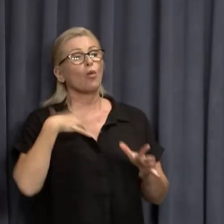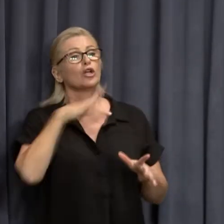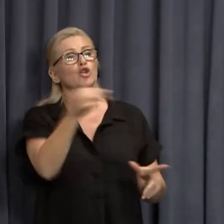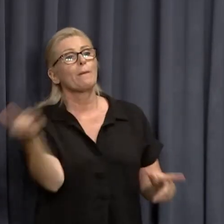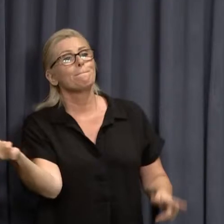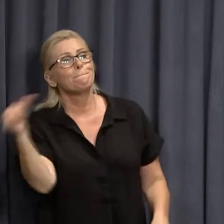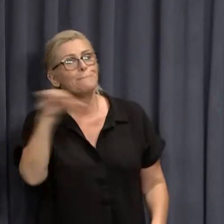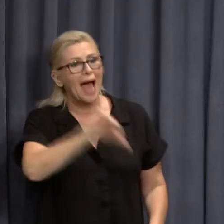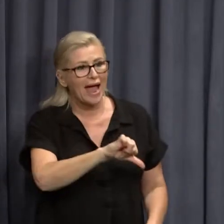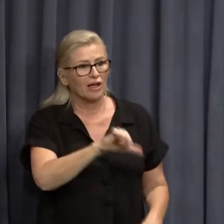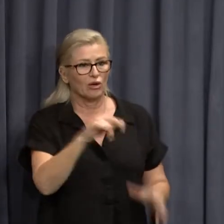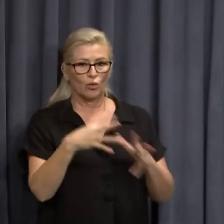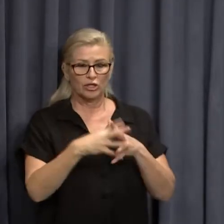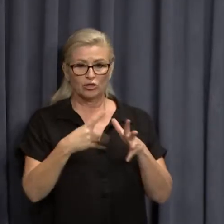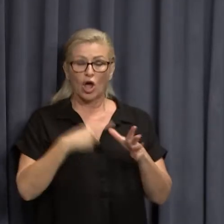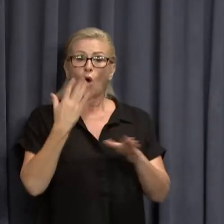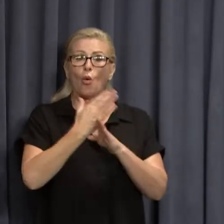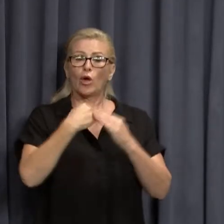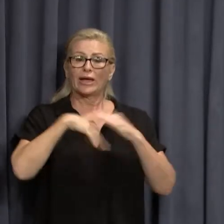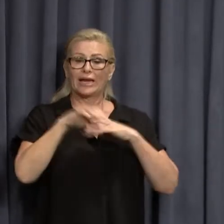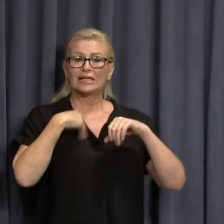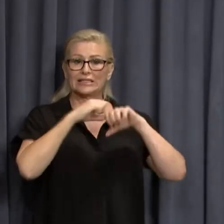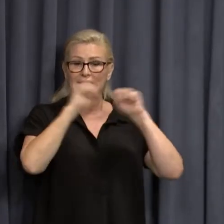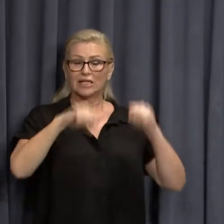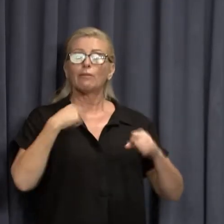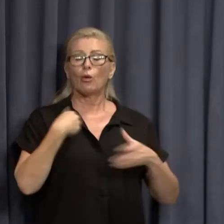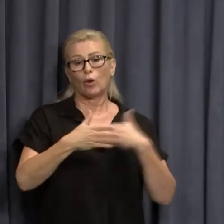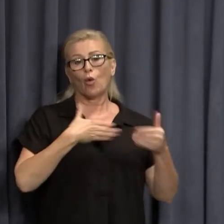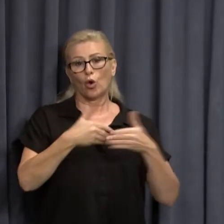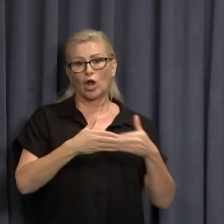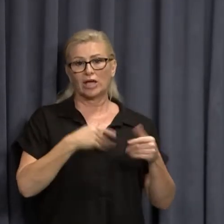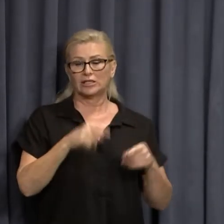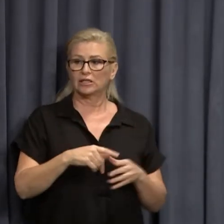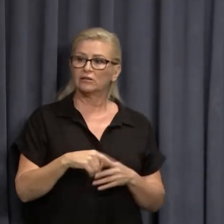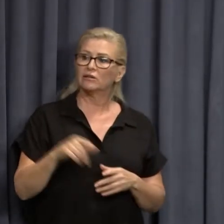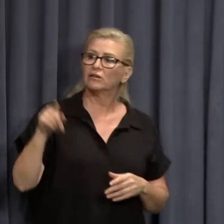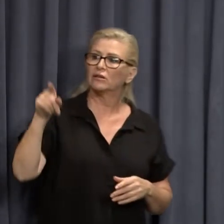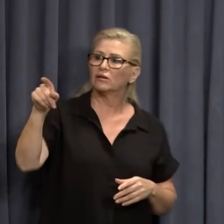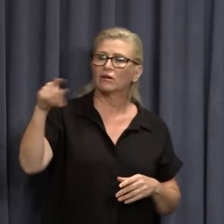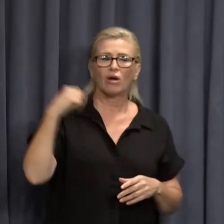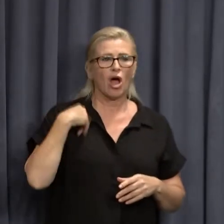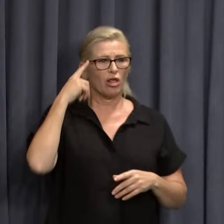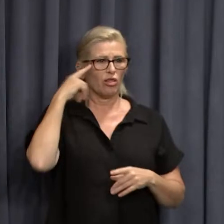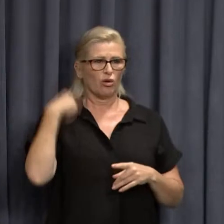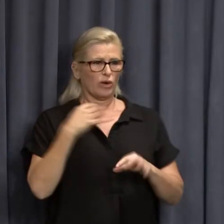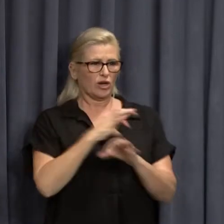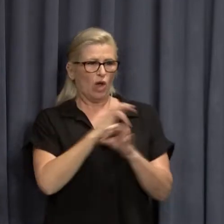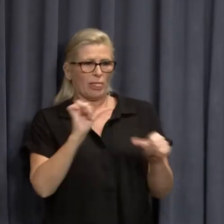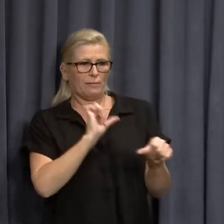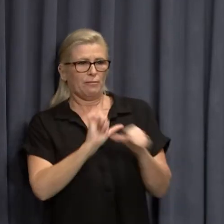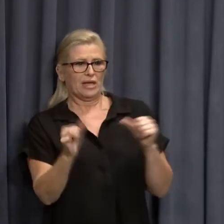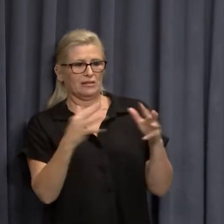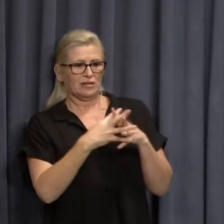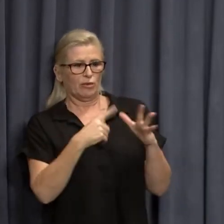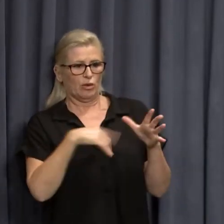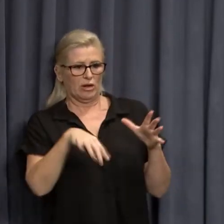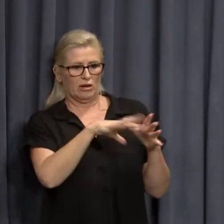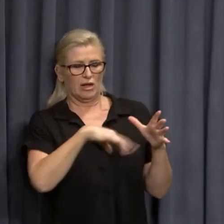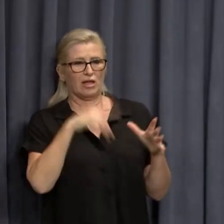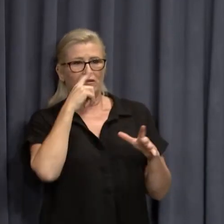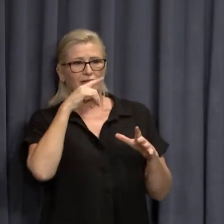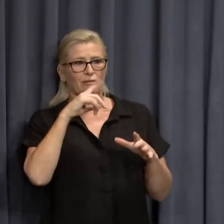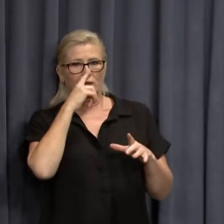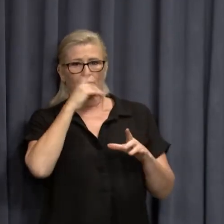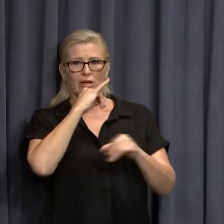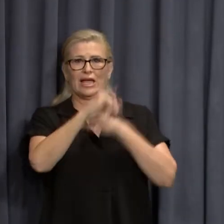Australia and work in our system. And these are the arrangements that will put in place for Surely we're the most unattractive state now though, aren't we? If people internationally want to